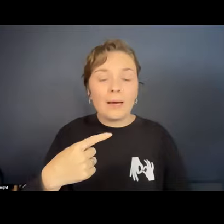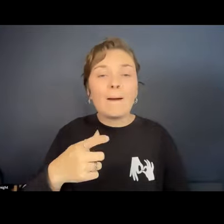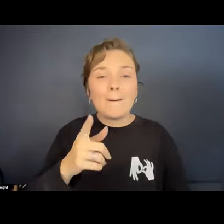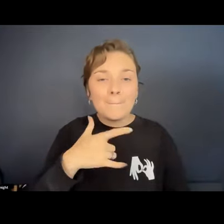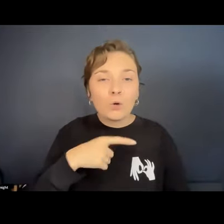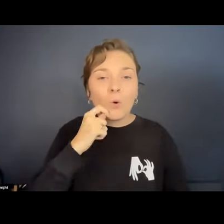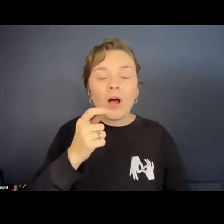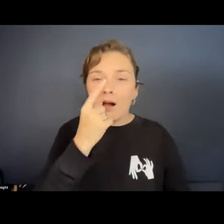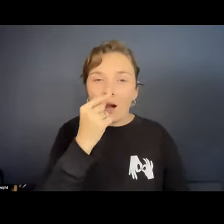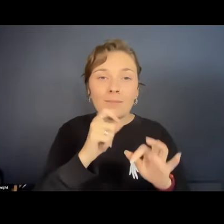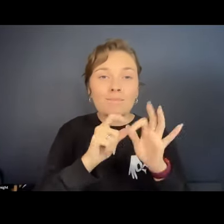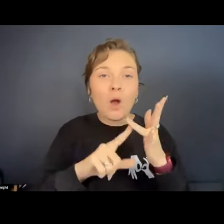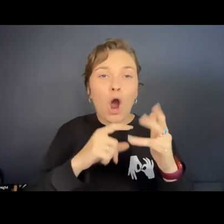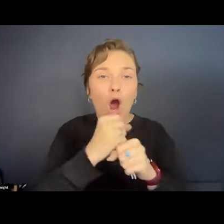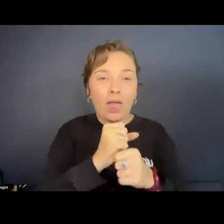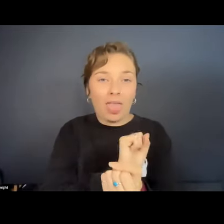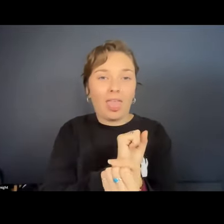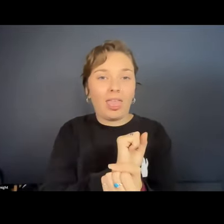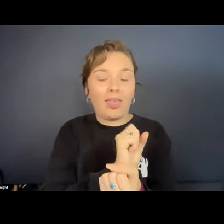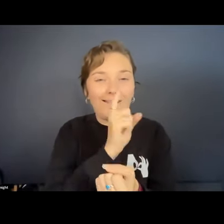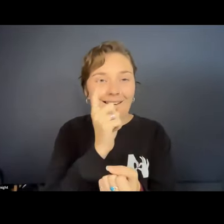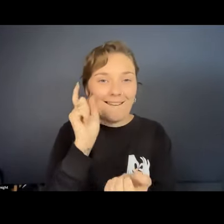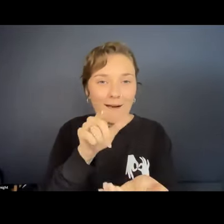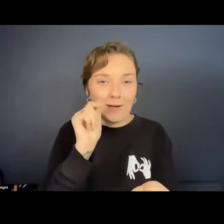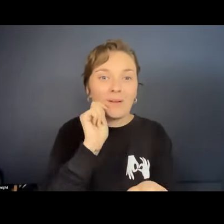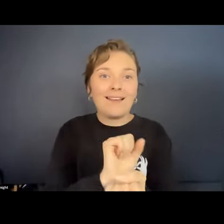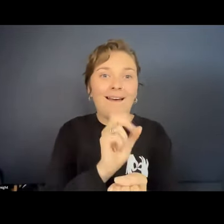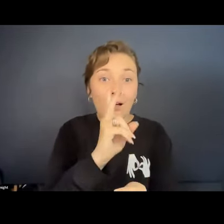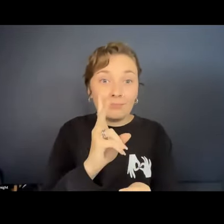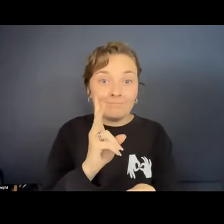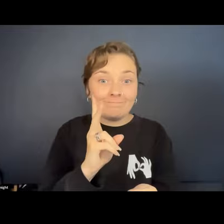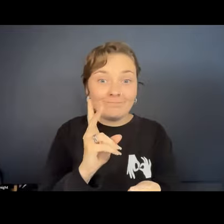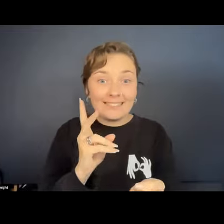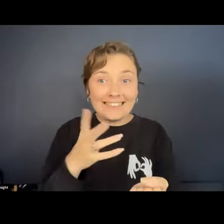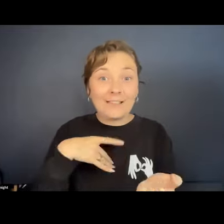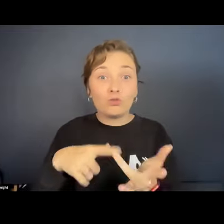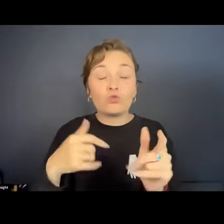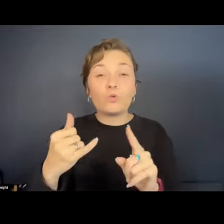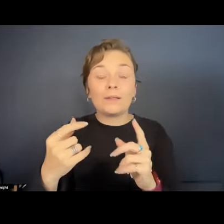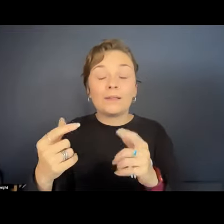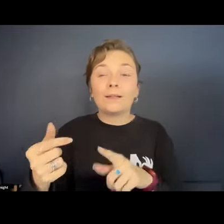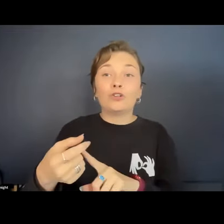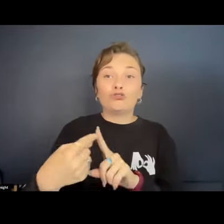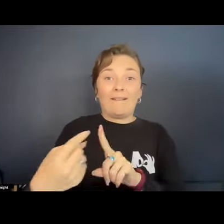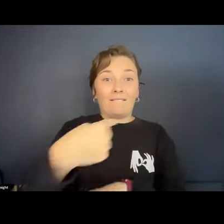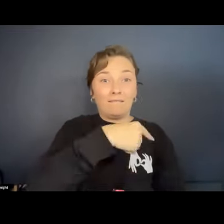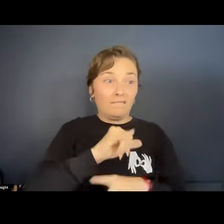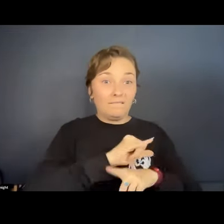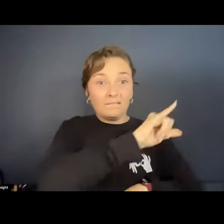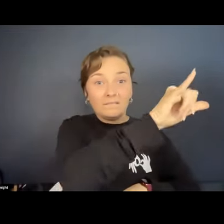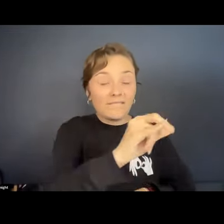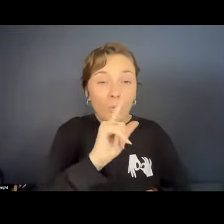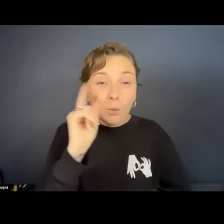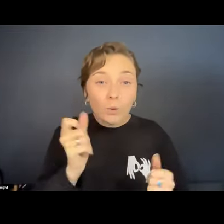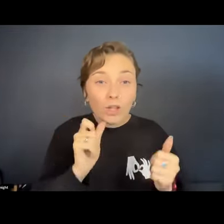likely to get bogged and not reach us and get stuck again. And we had another plane to catch it at another point. So we didn't end up being able to